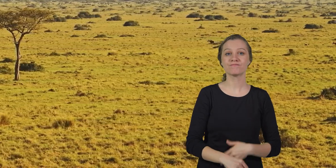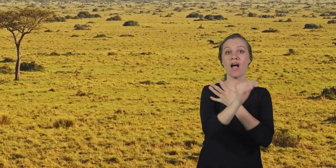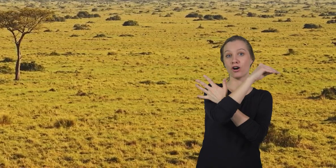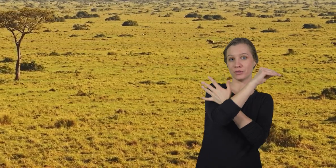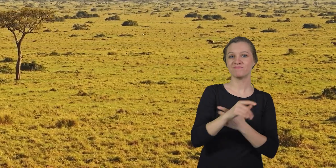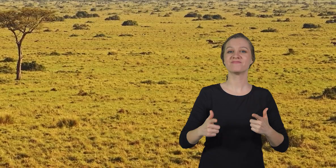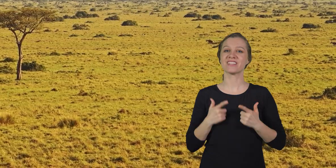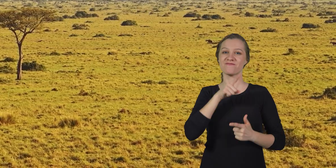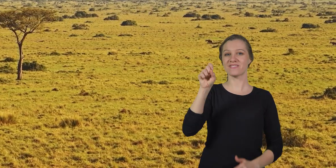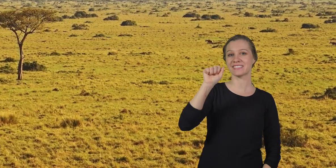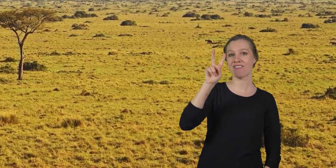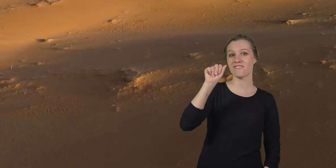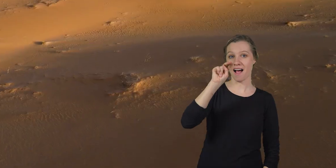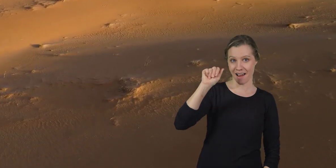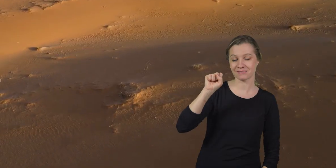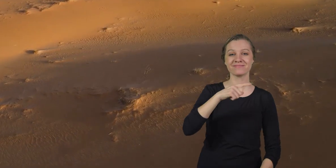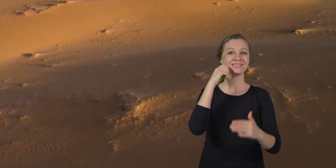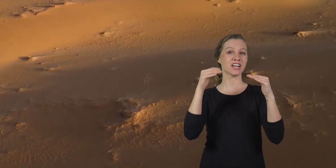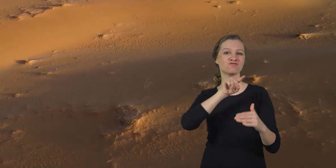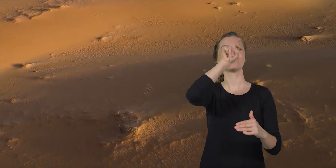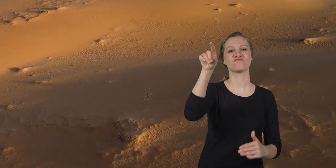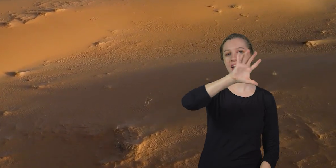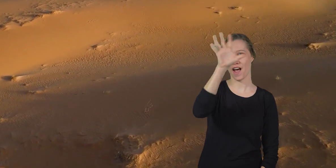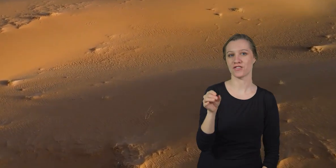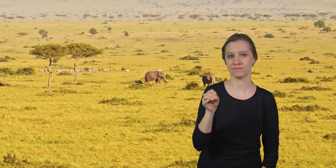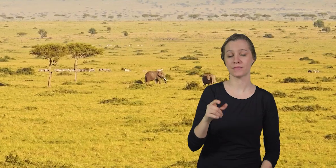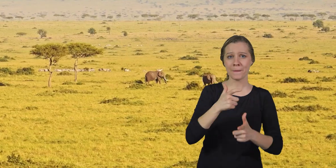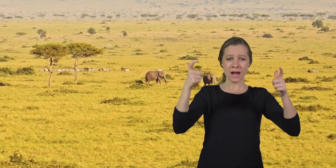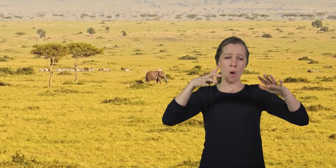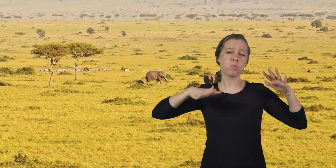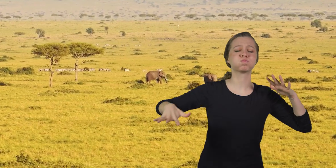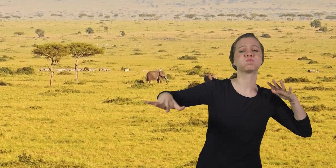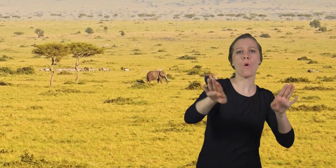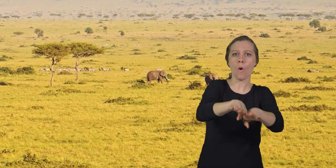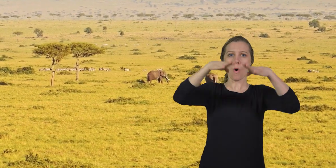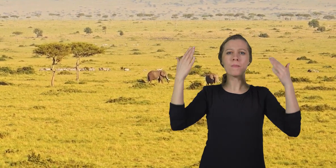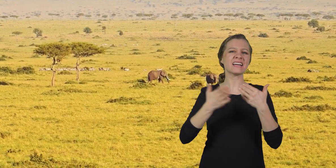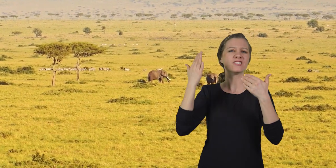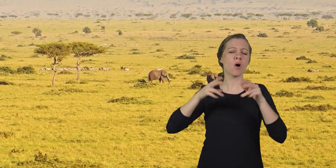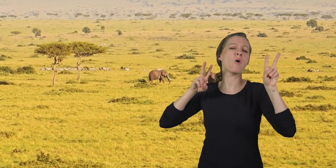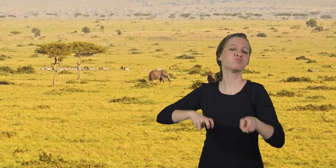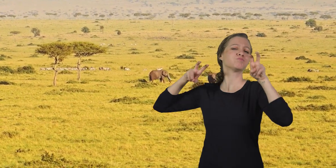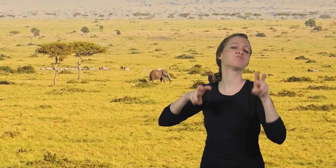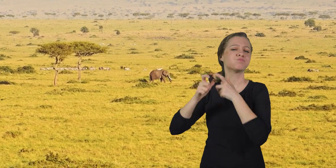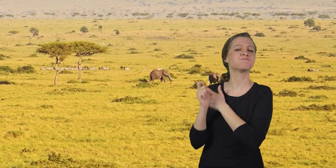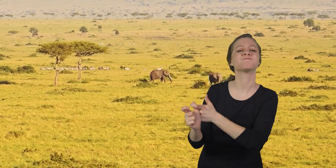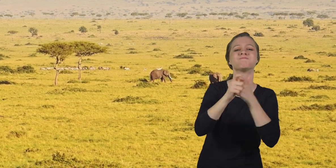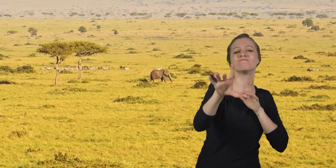Ostriches live in the savannas and deserts of Africa. These open spaces give them plenty of room to run and find food.